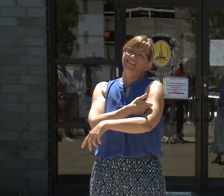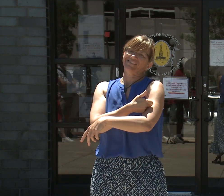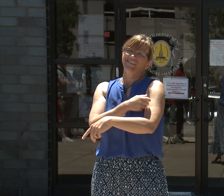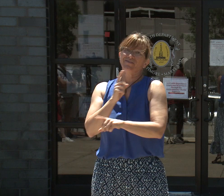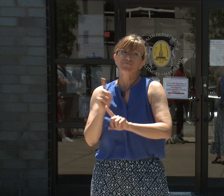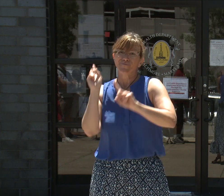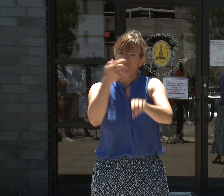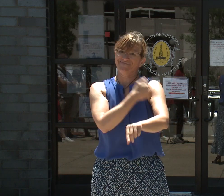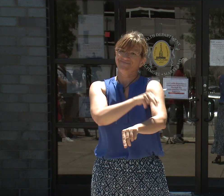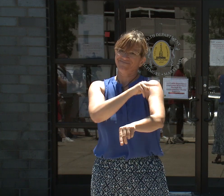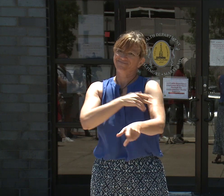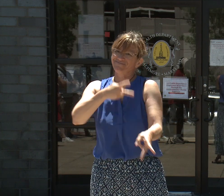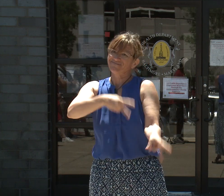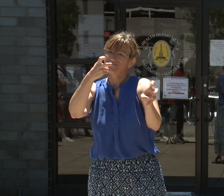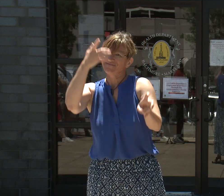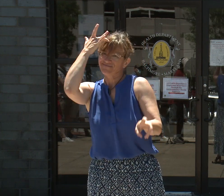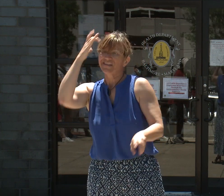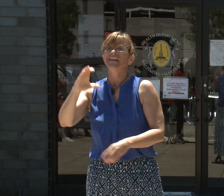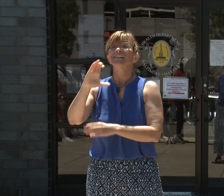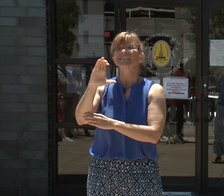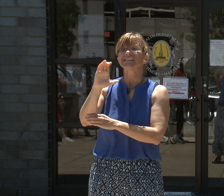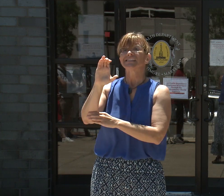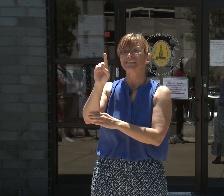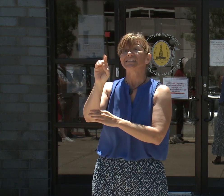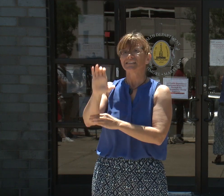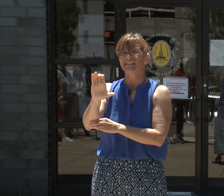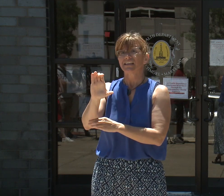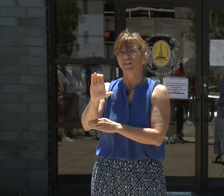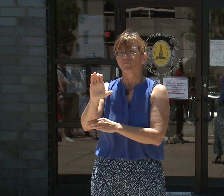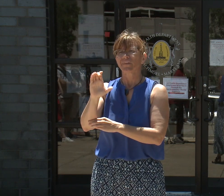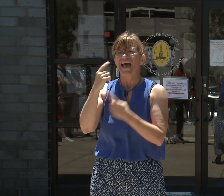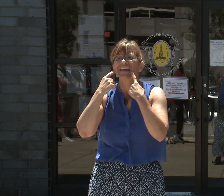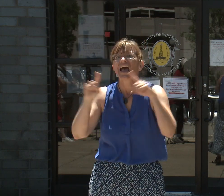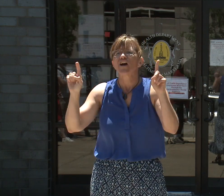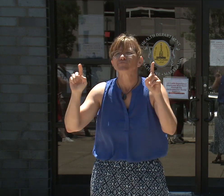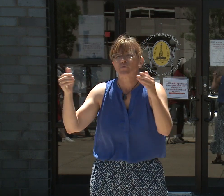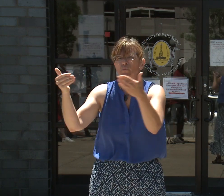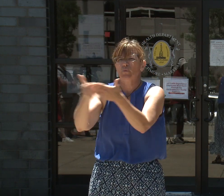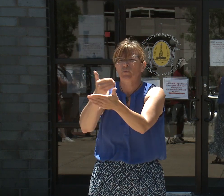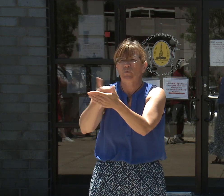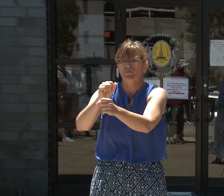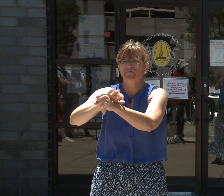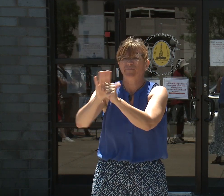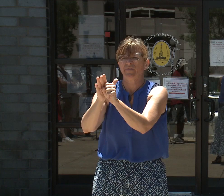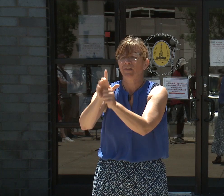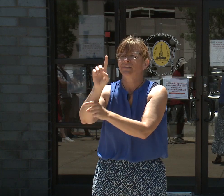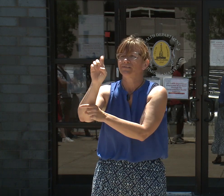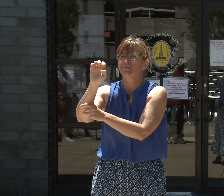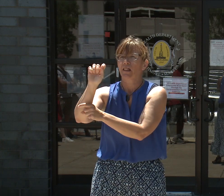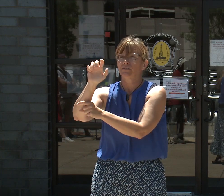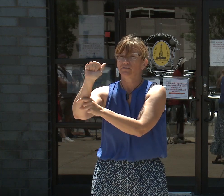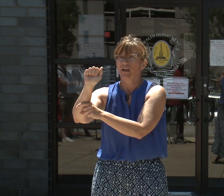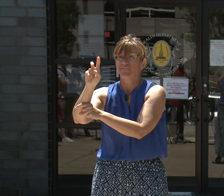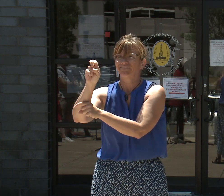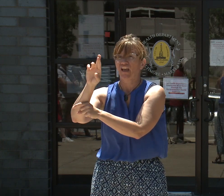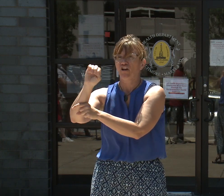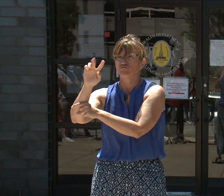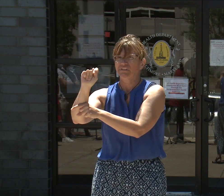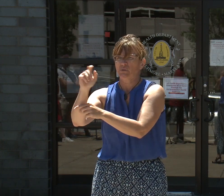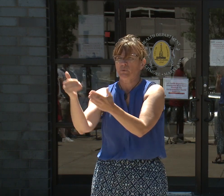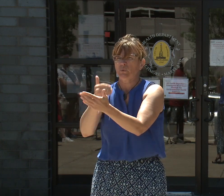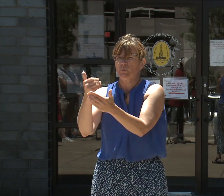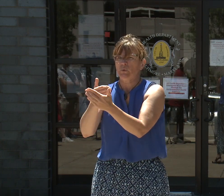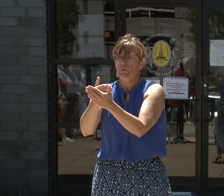that the new variant of the coronavirus, the Delta variant, has been moved to a variant of concern due to its increased transmissibility,